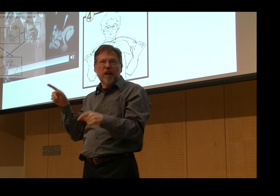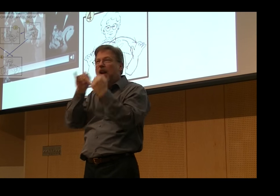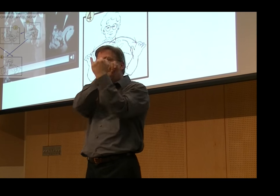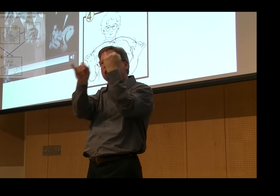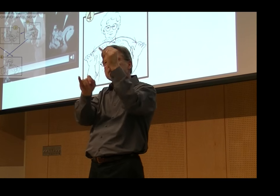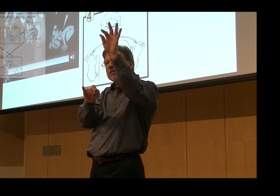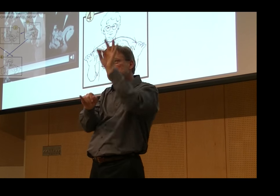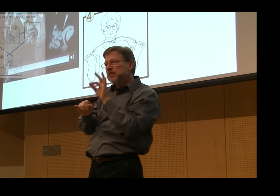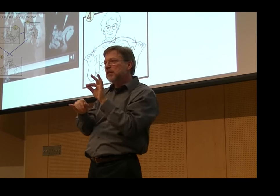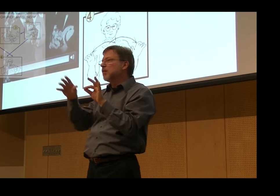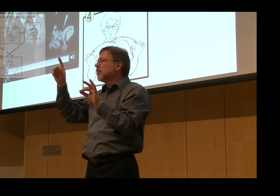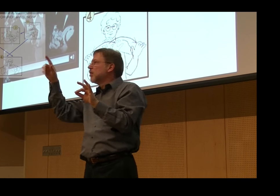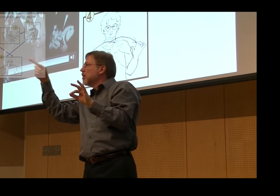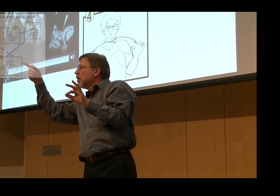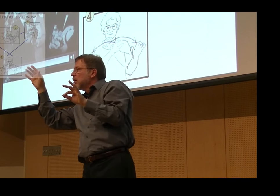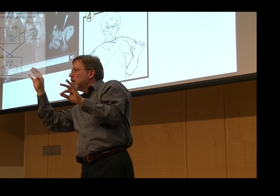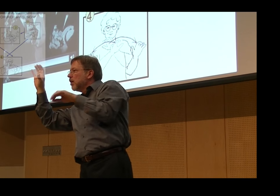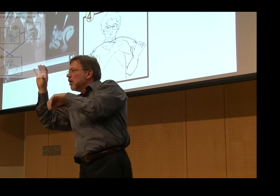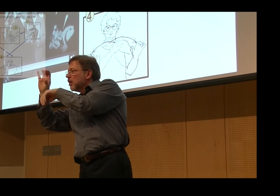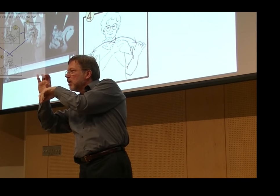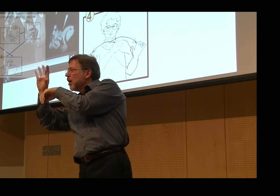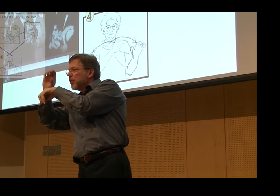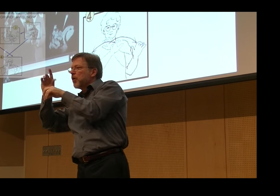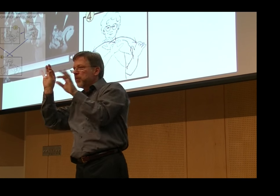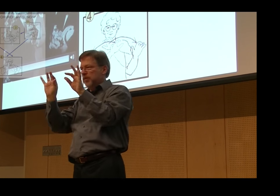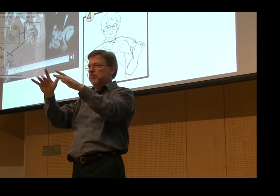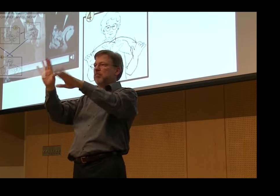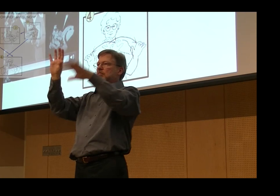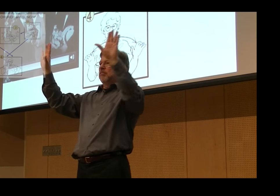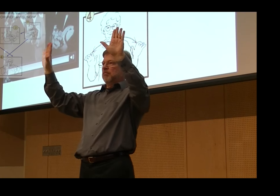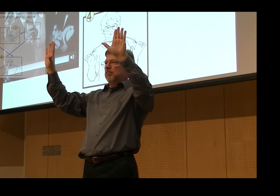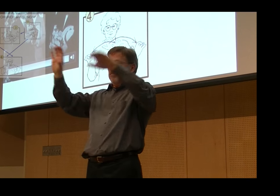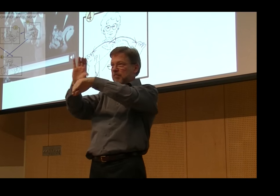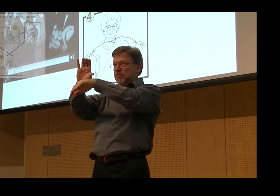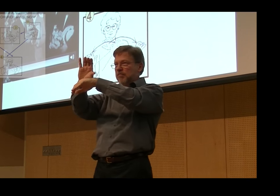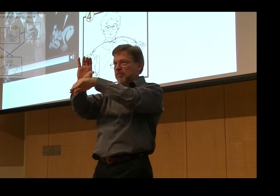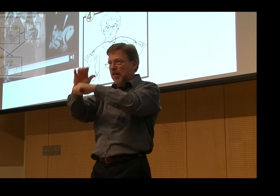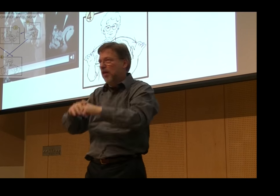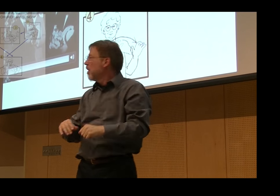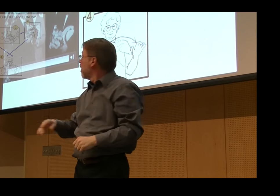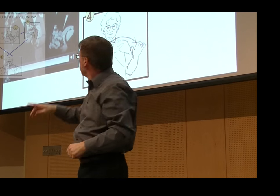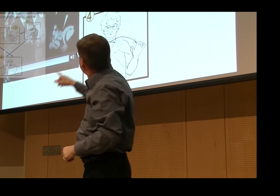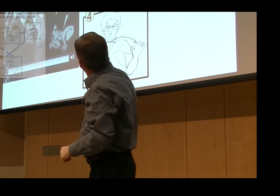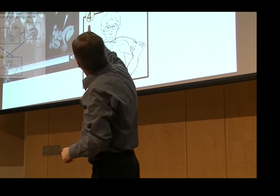The dictionaries described that fact, that you can select these two forms and combine them and they don't have to be in the same order.